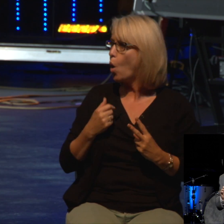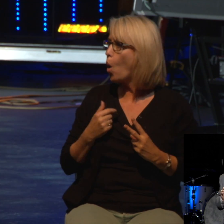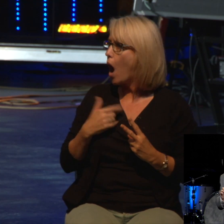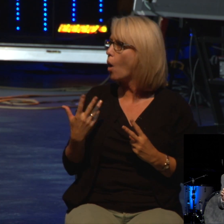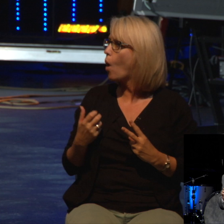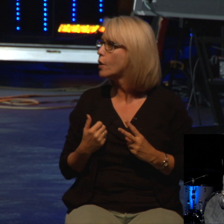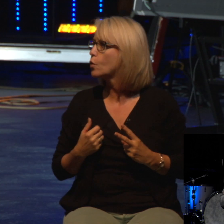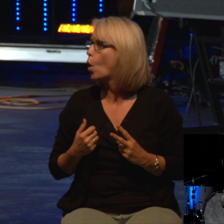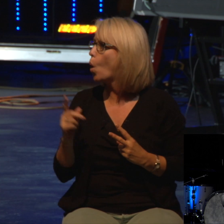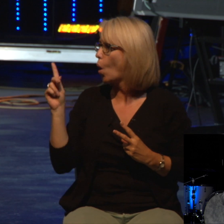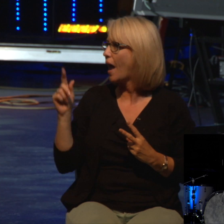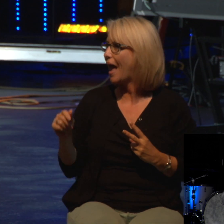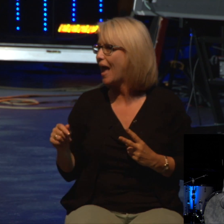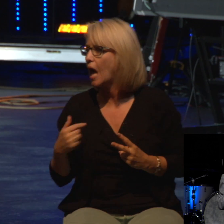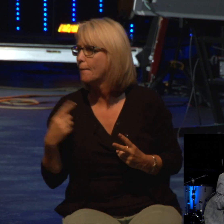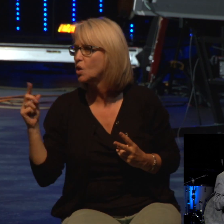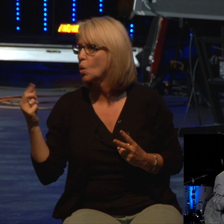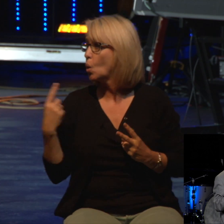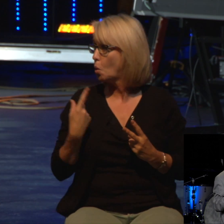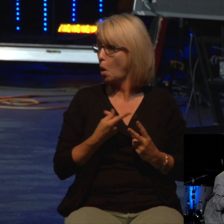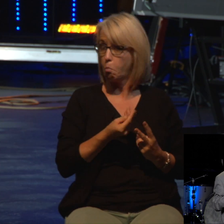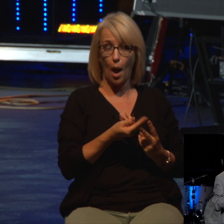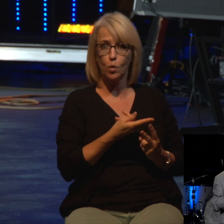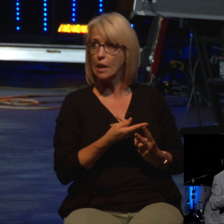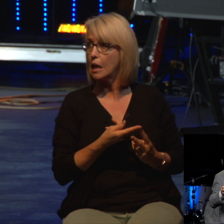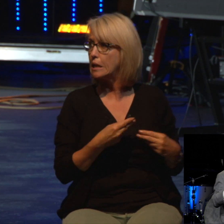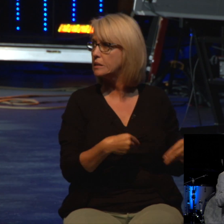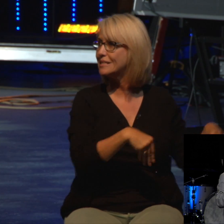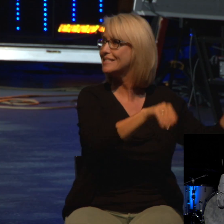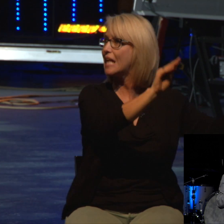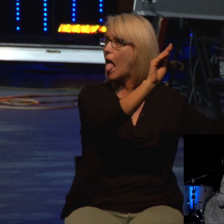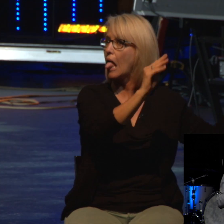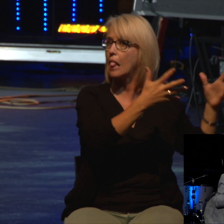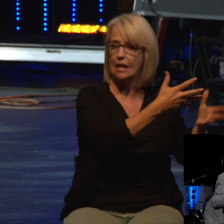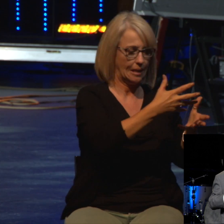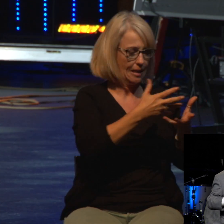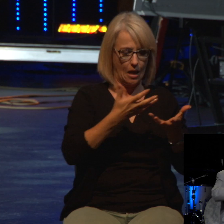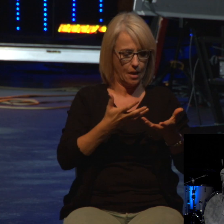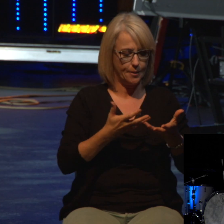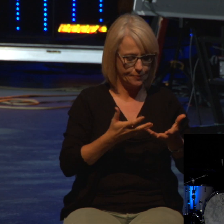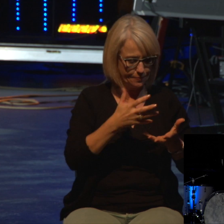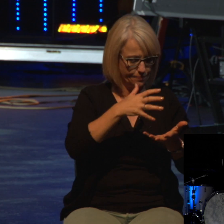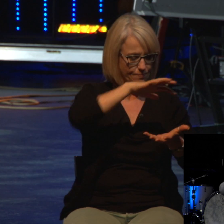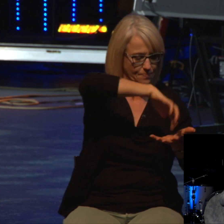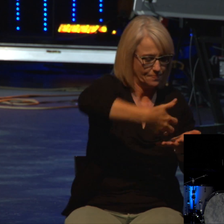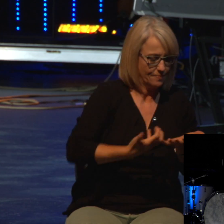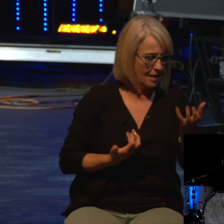all of that. So they decided they'd sell some property but they'd keep back what they wanted but they'd say we're giving everything to the